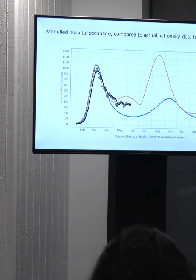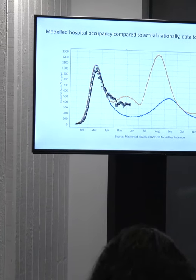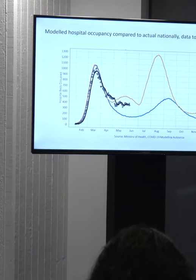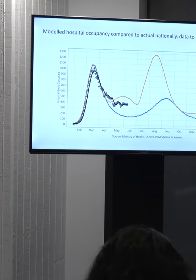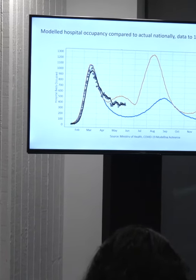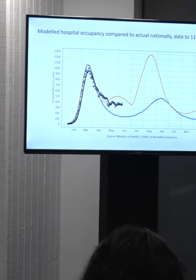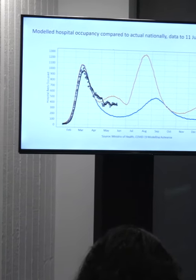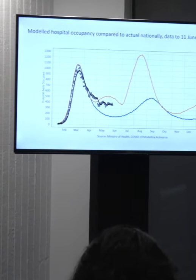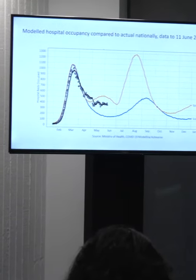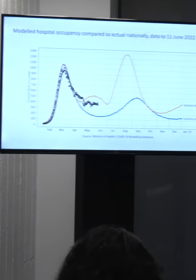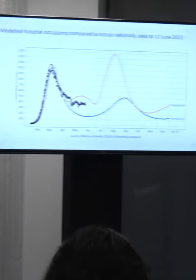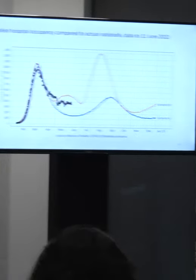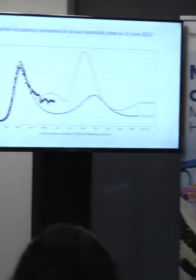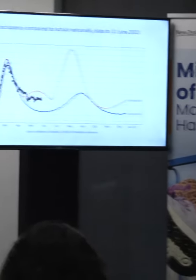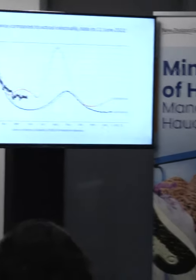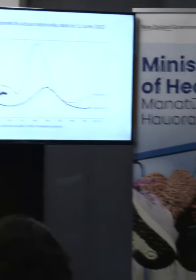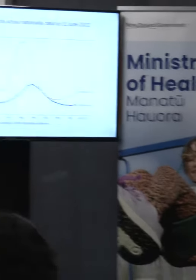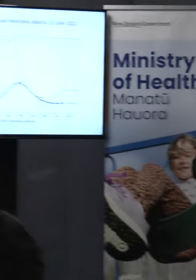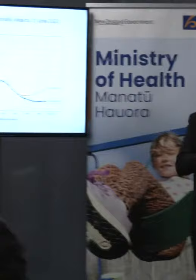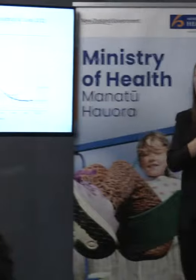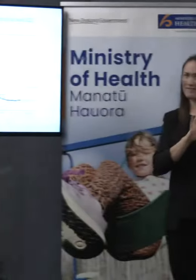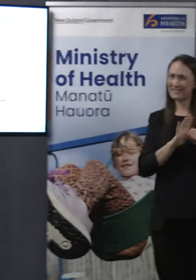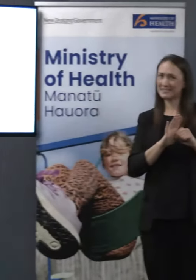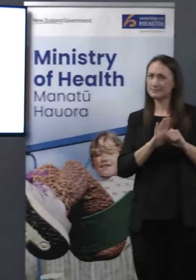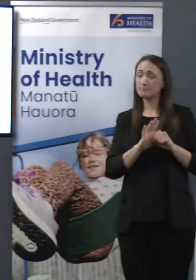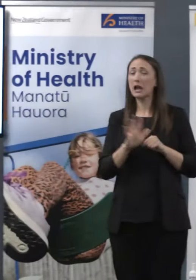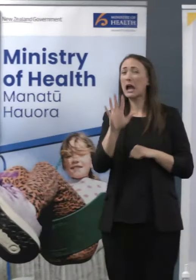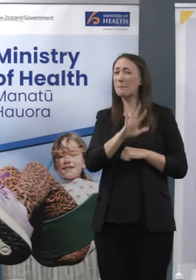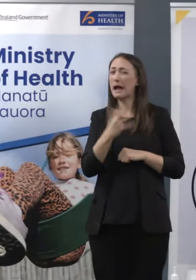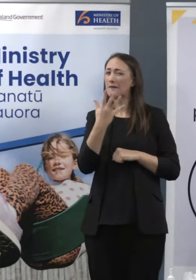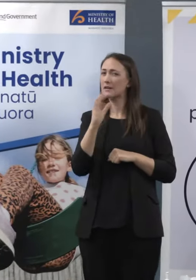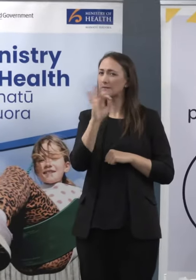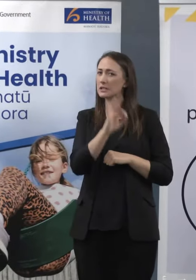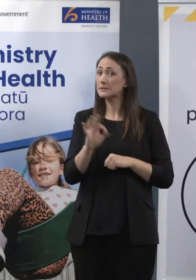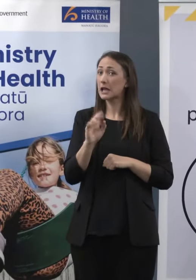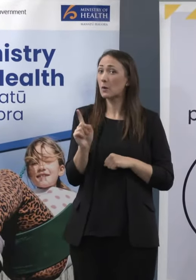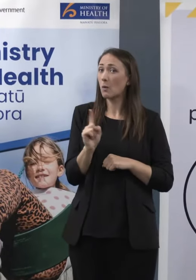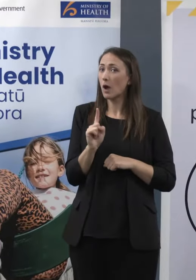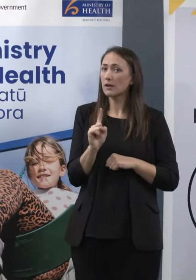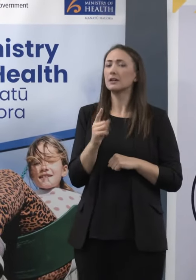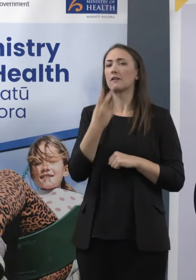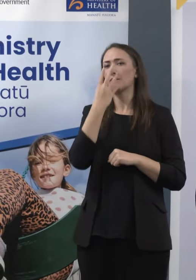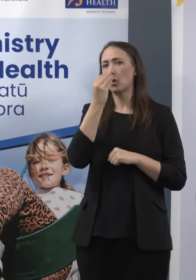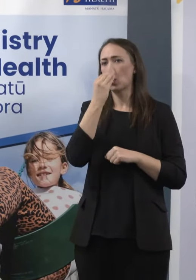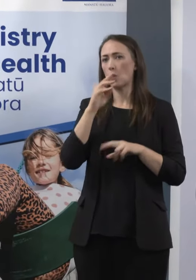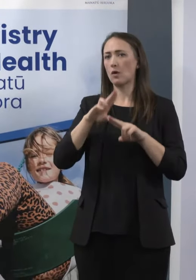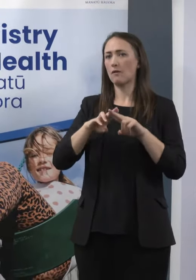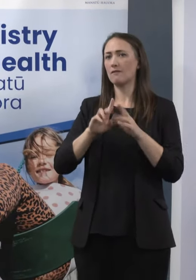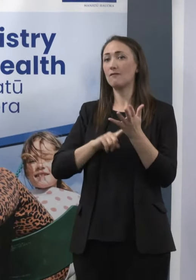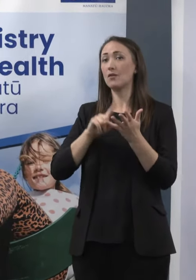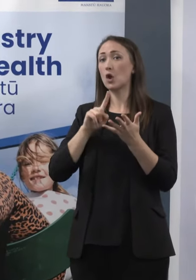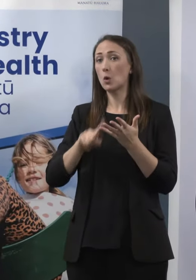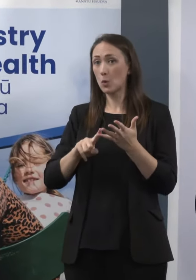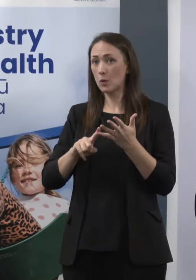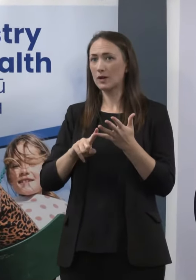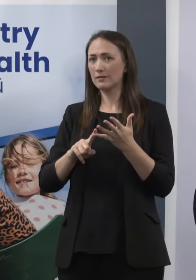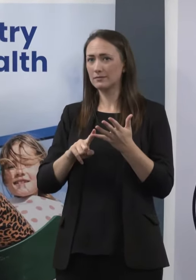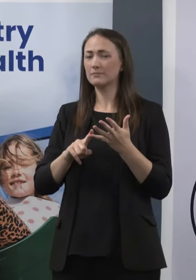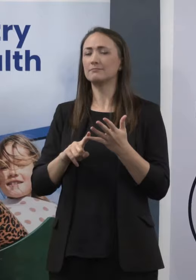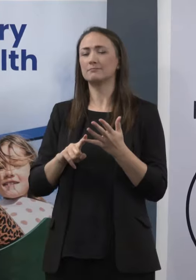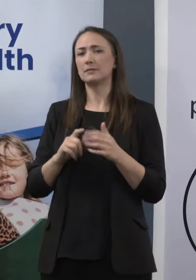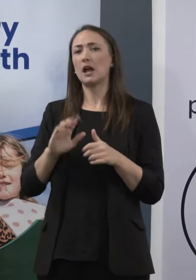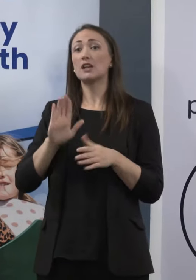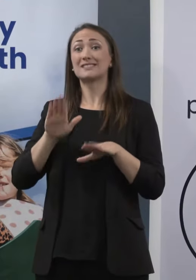COVID. Well over half have got influenza, and it's the influenza A type that is now quite rampant out in the community.